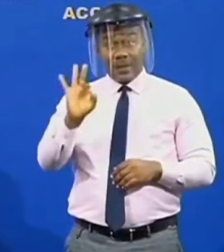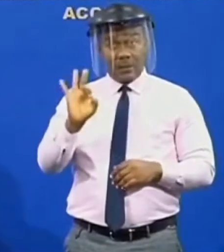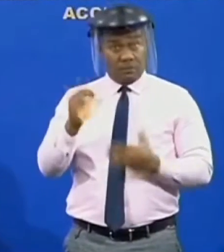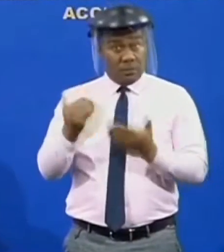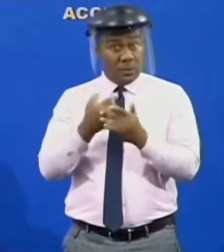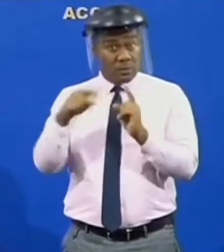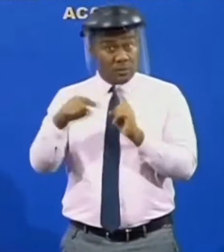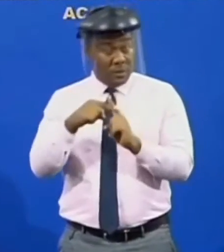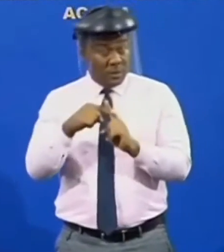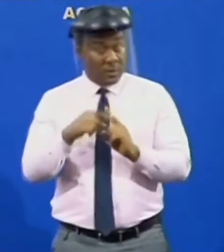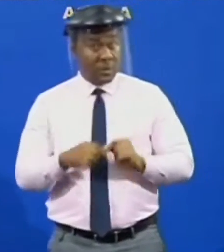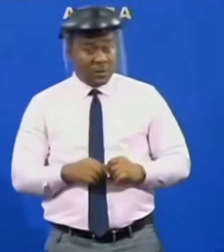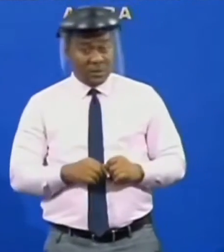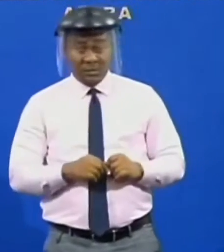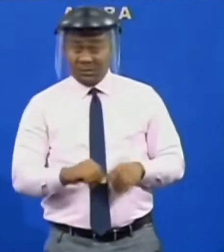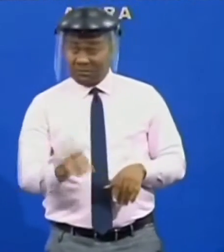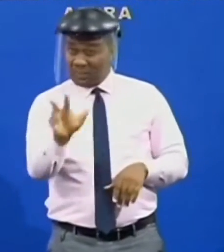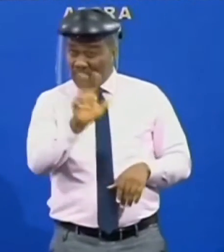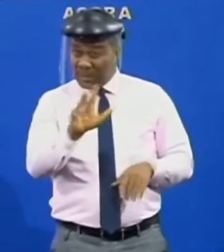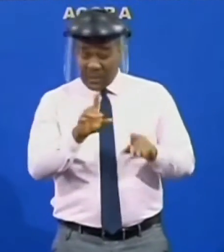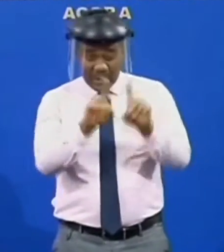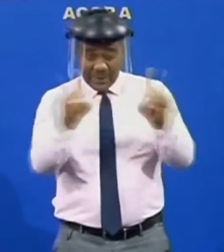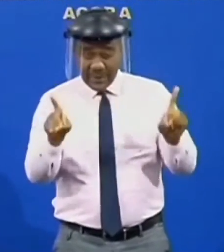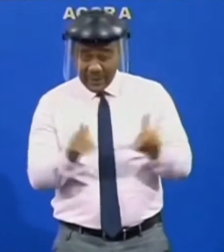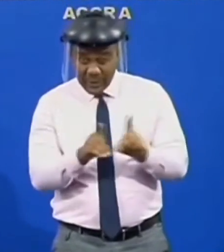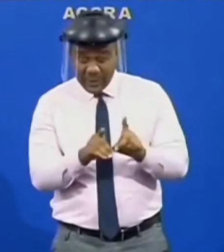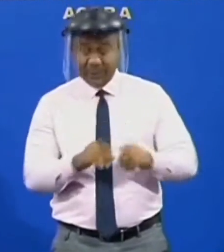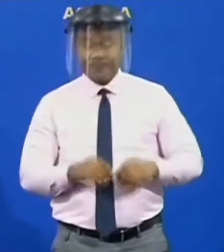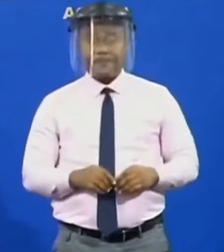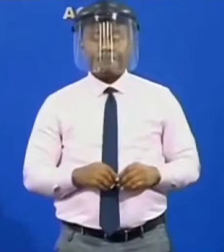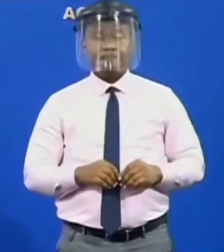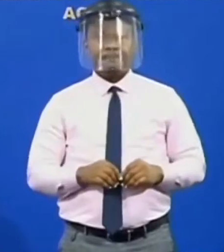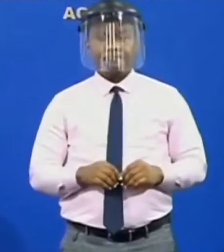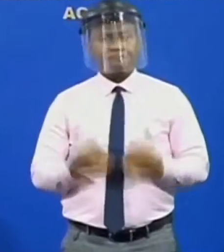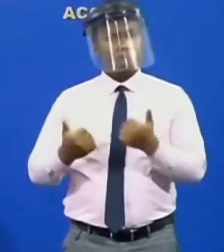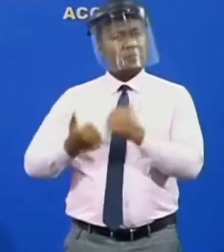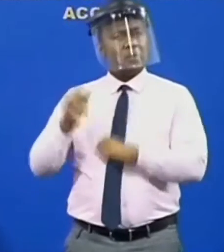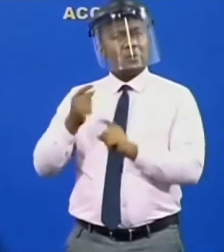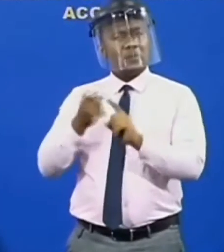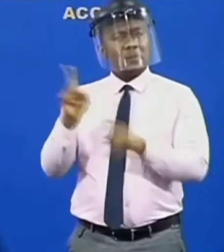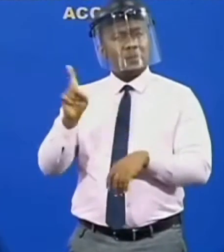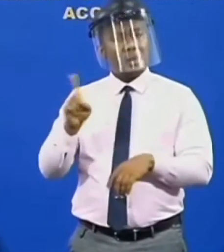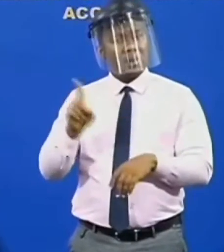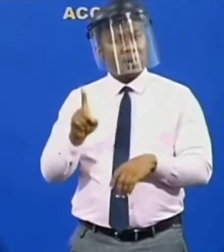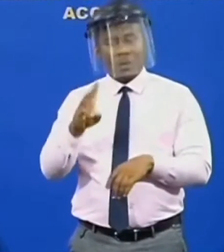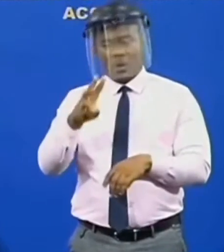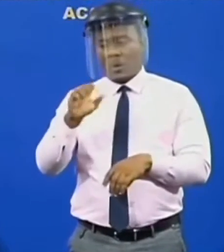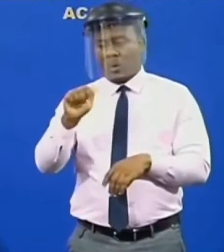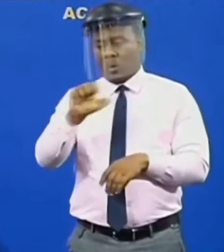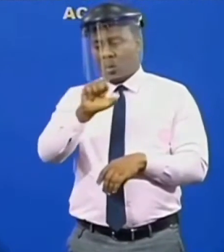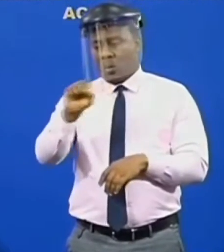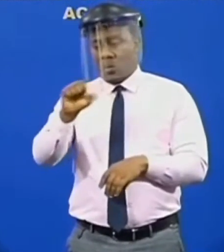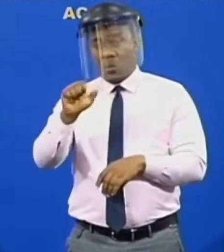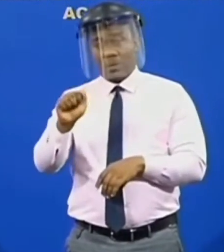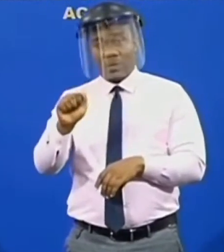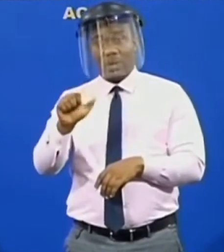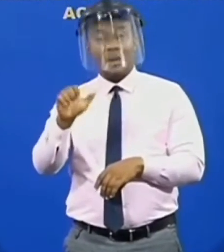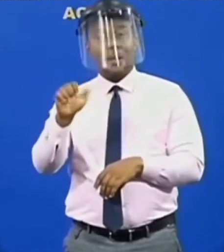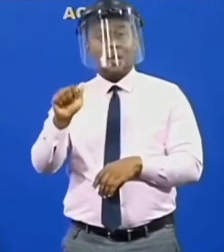out of 14 districts with the majority from wasa amensi east